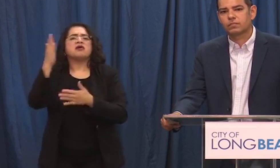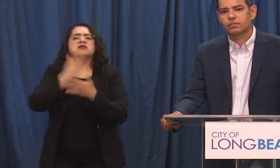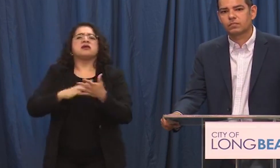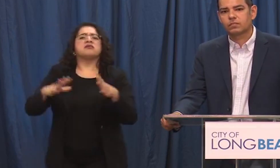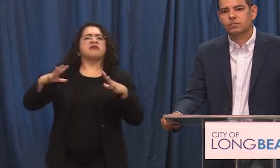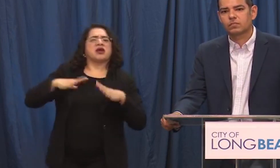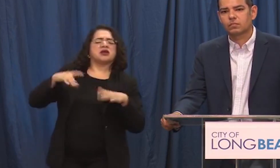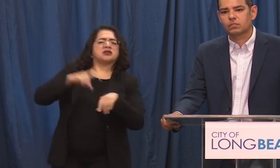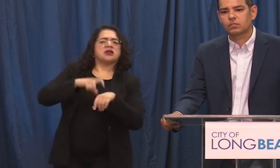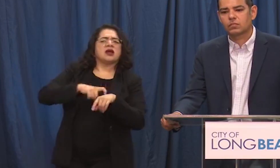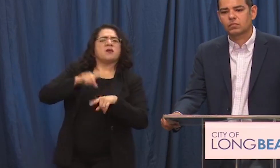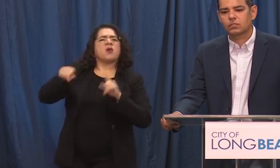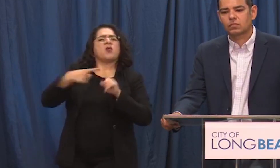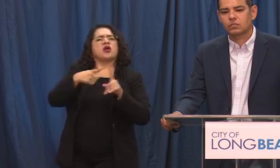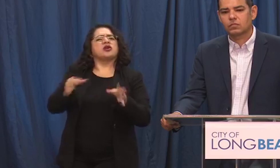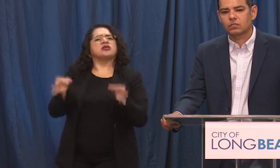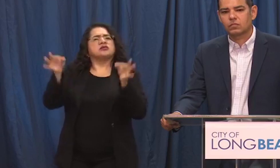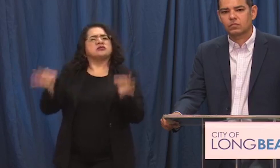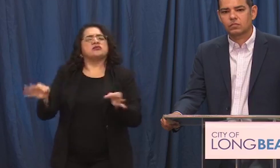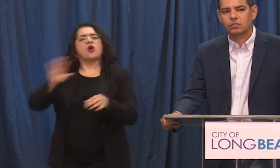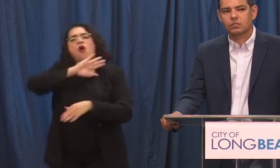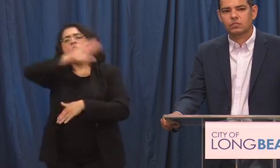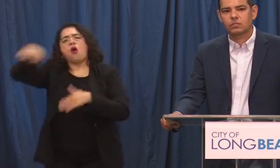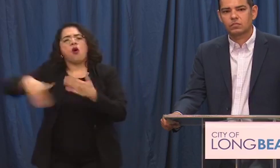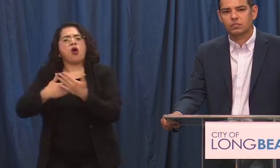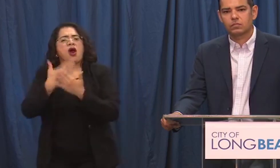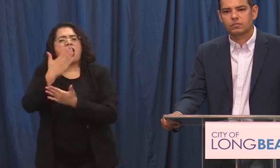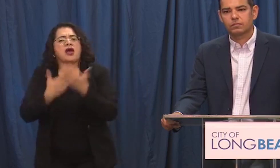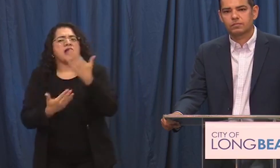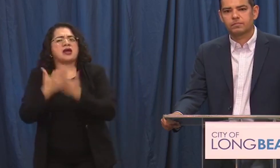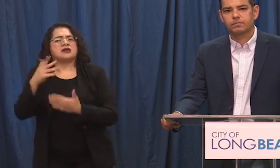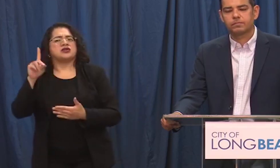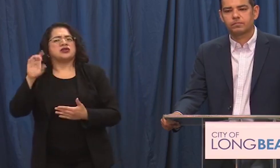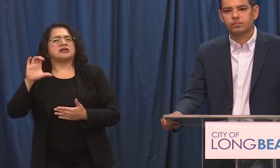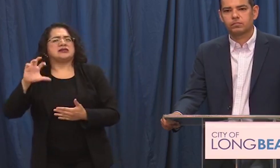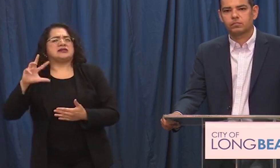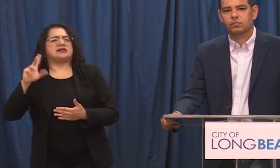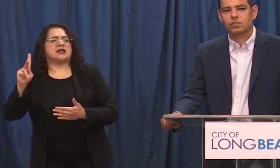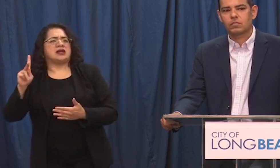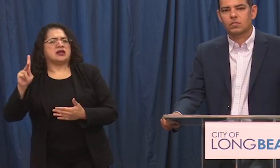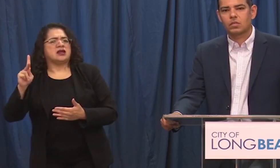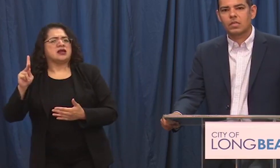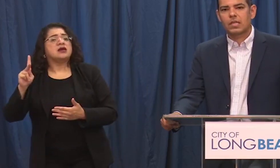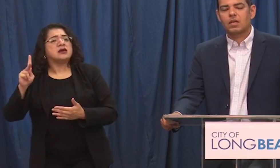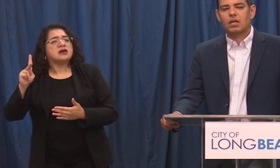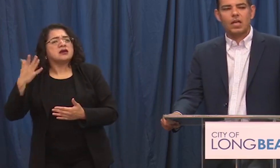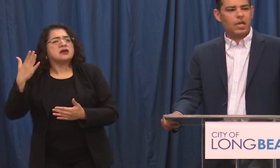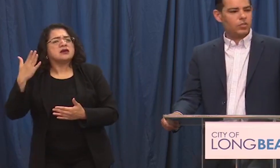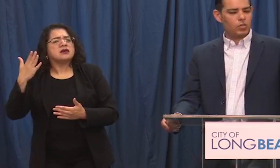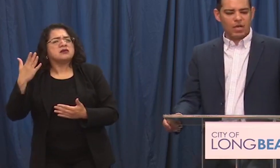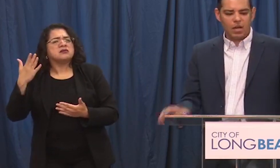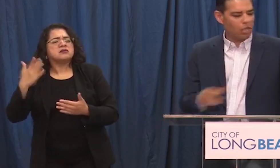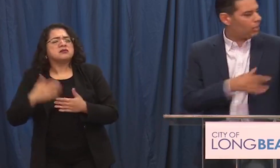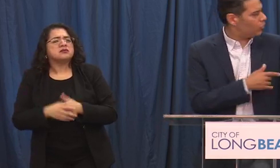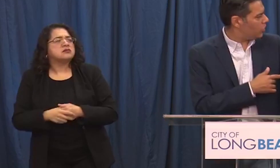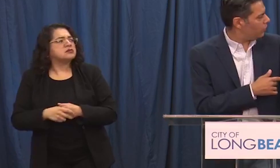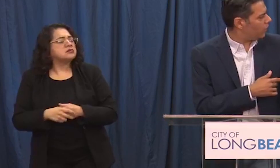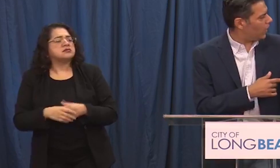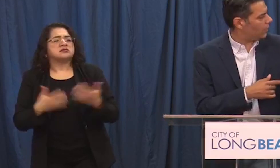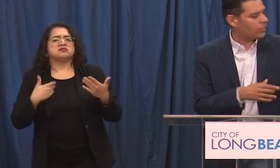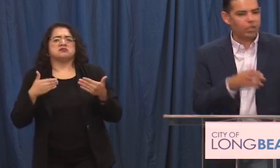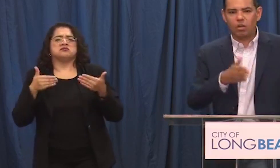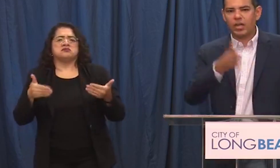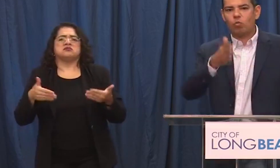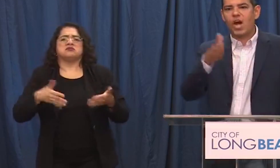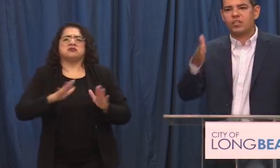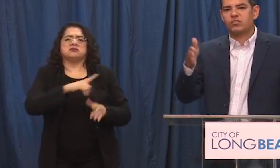the the decision made to go to an all hands on deck full tactical alert and why wasn't that decision made uh sure i'll let the chief